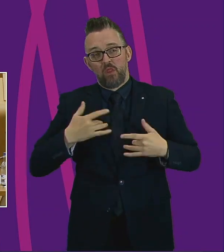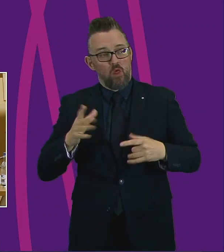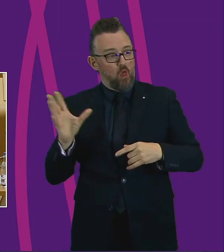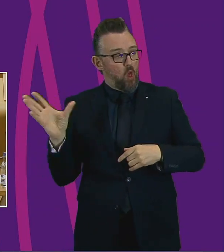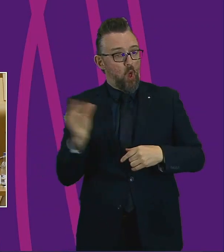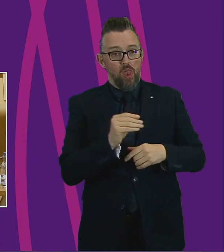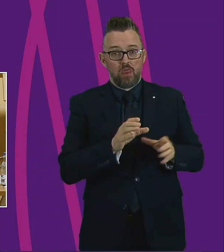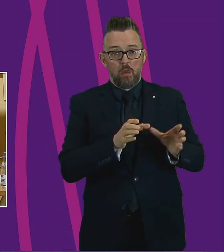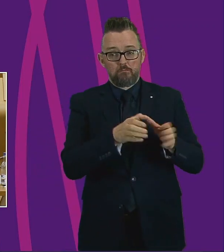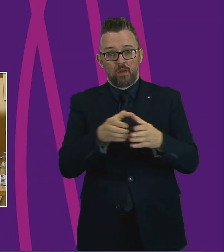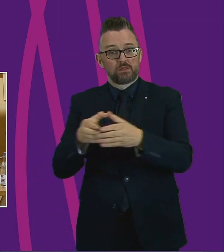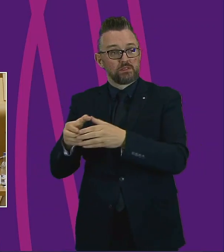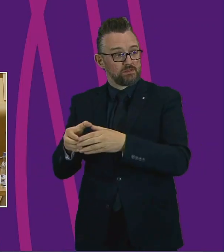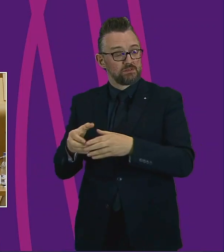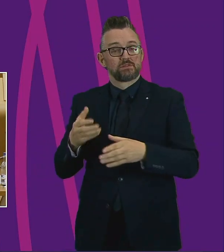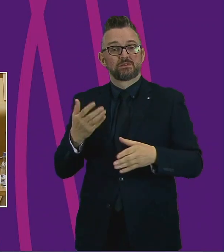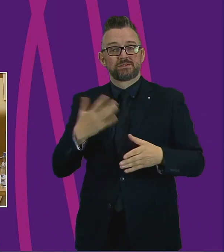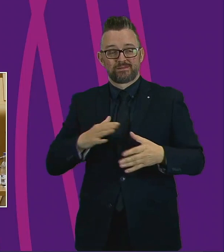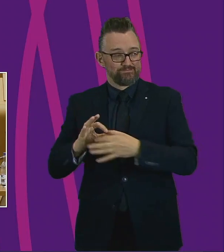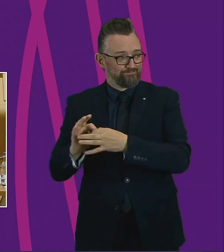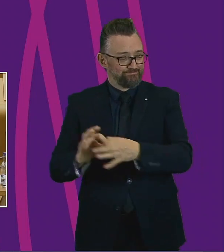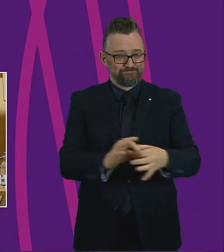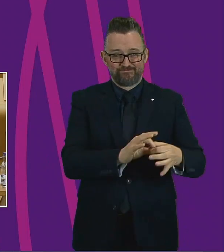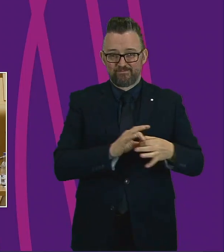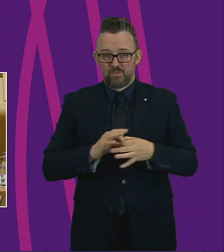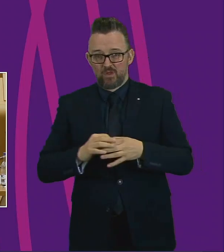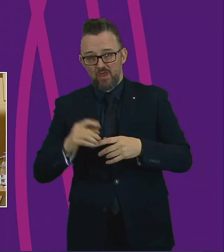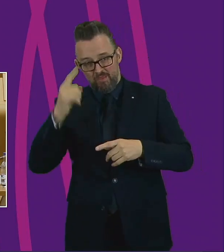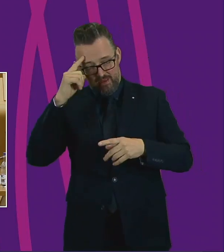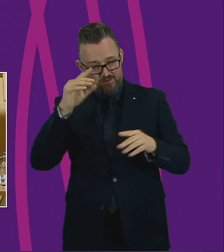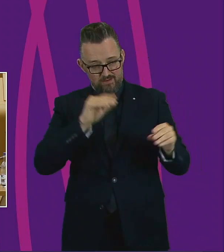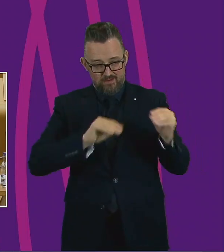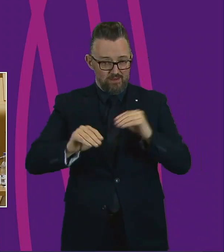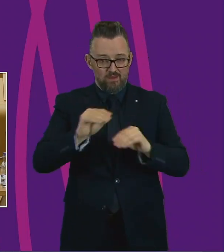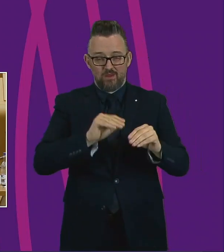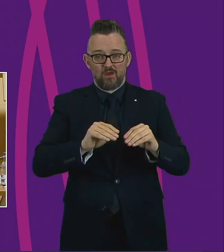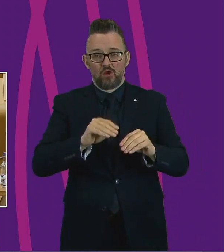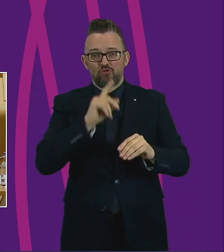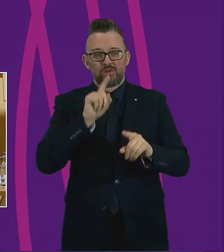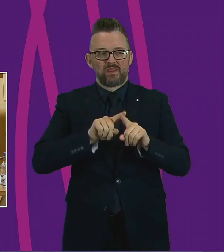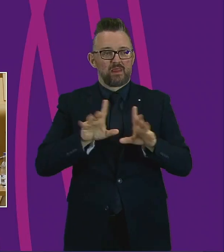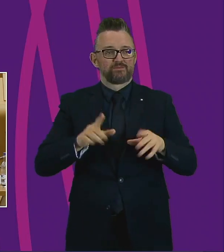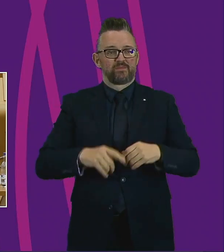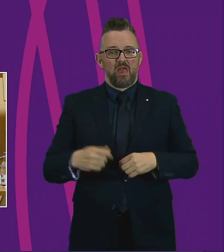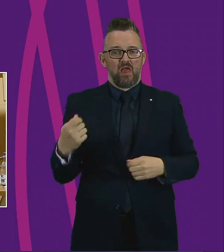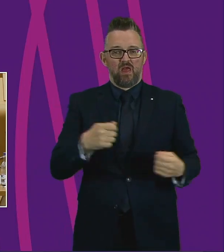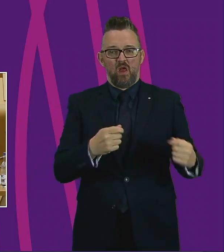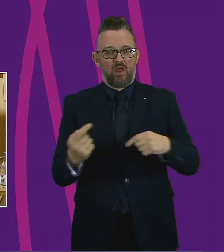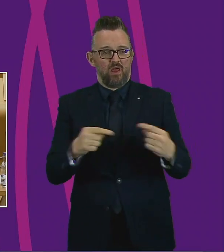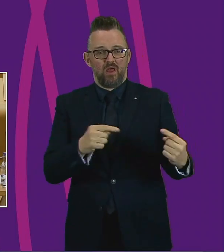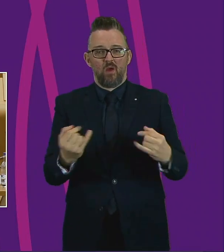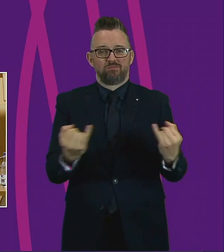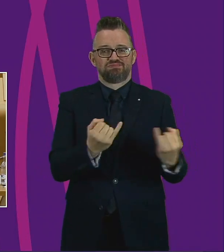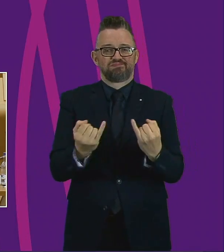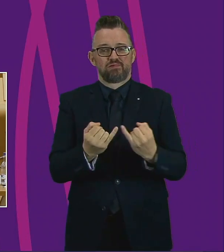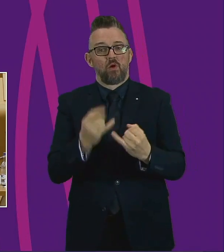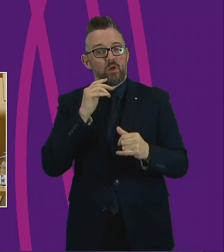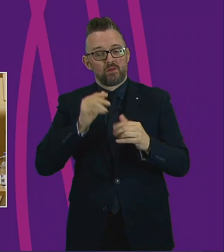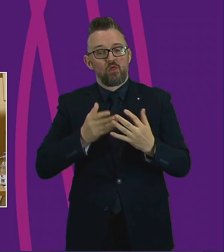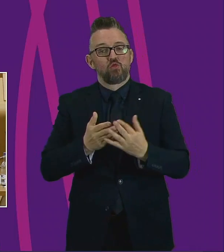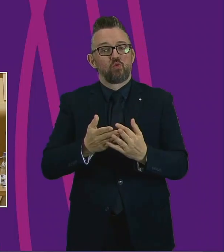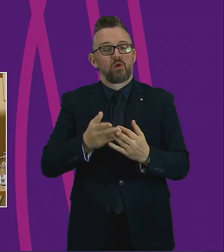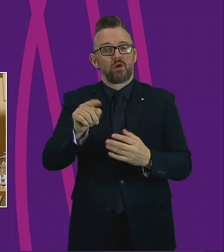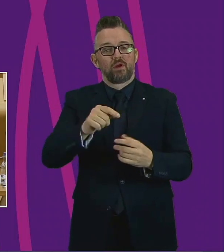should be able to coalesce around a figure and not get into a bidding war as we go into the next Scottish parliament elections.